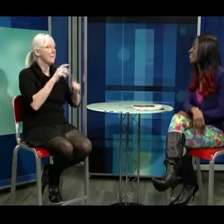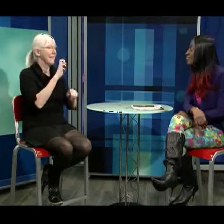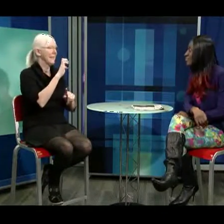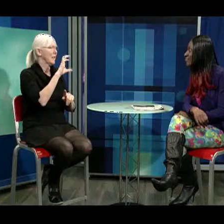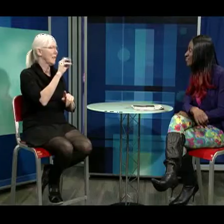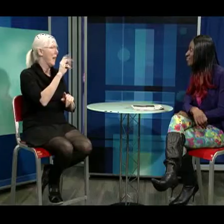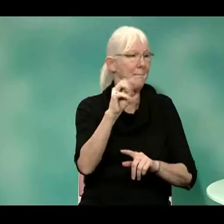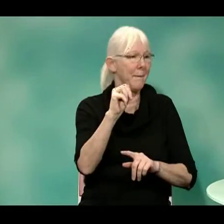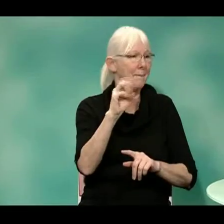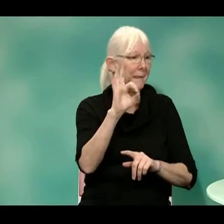Um,